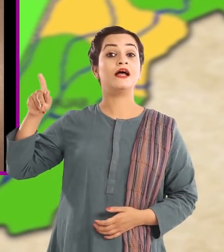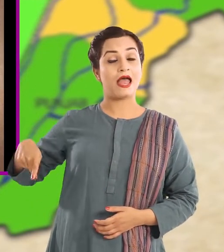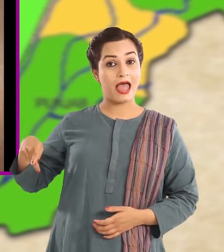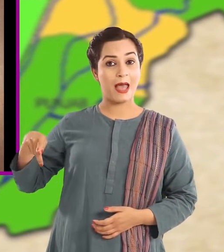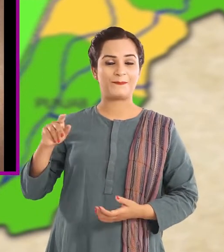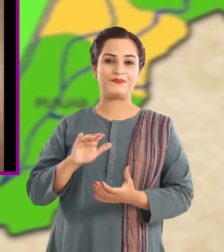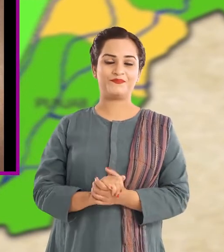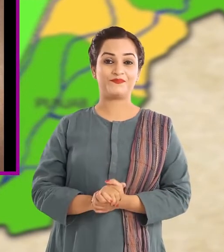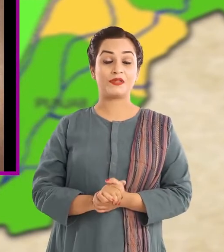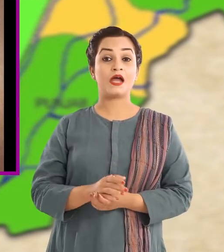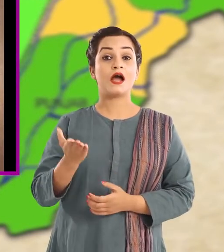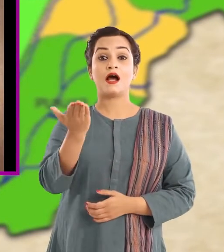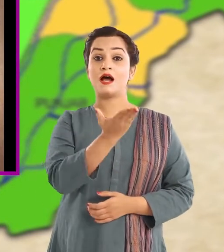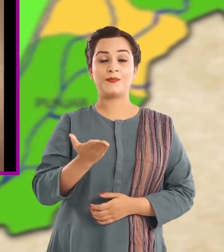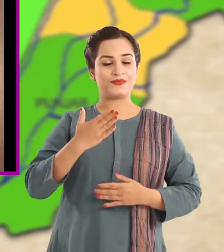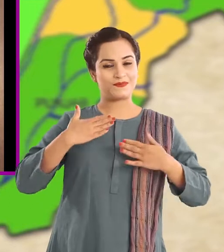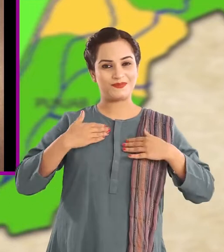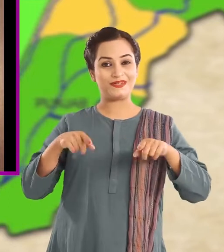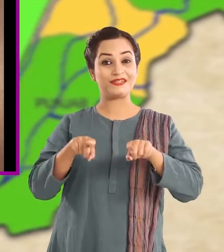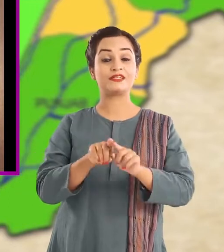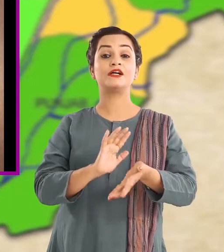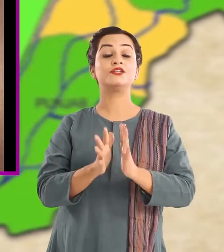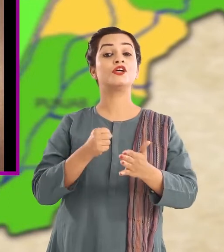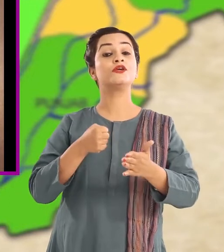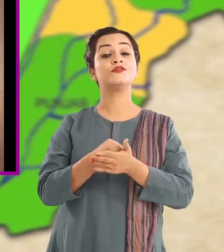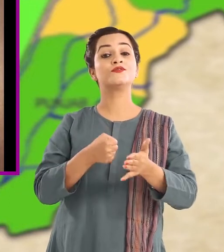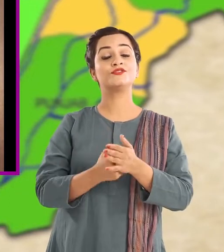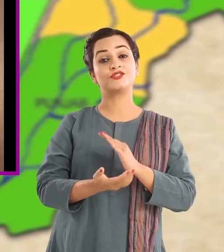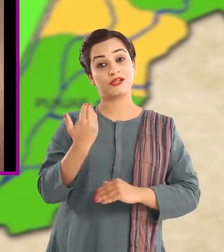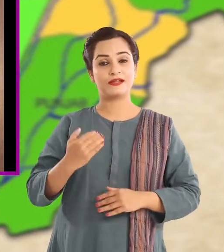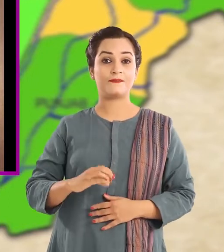Now you say it with me. K. App. Cap.